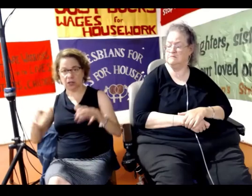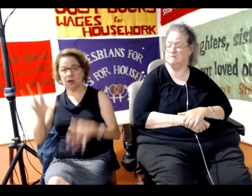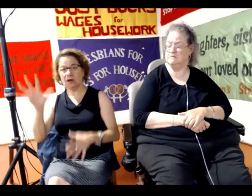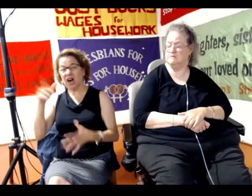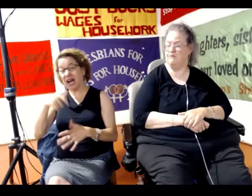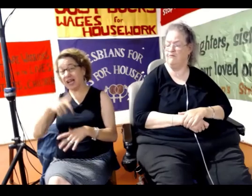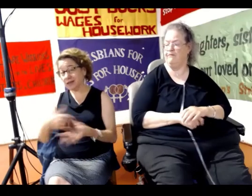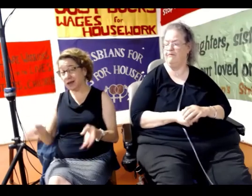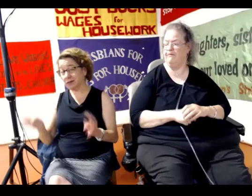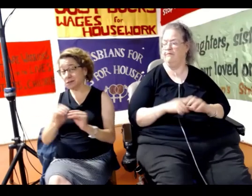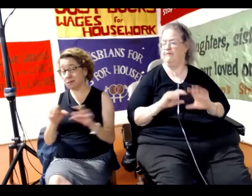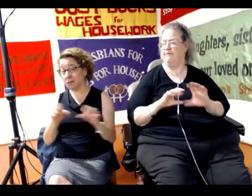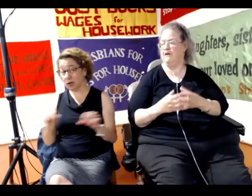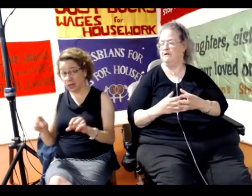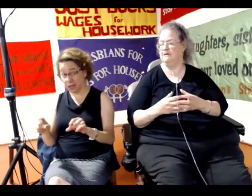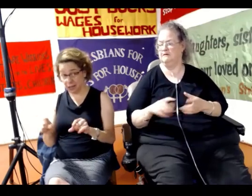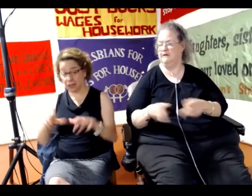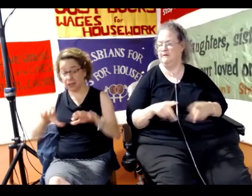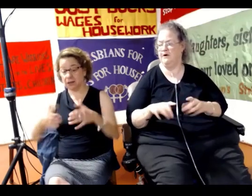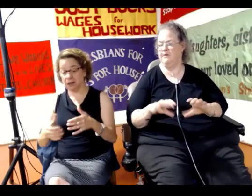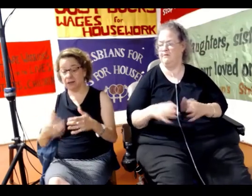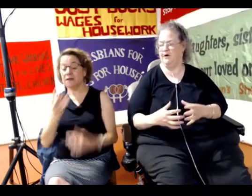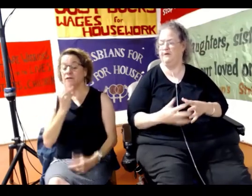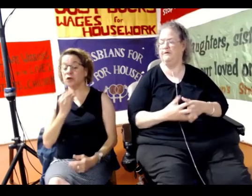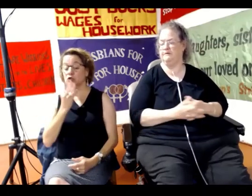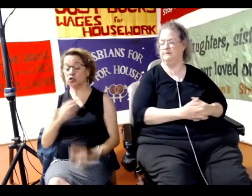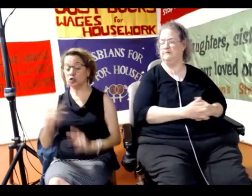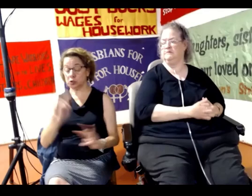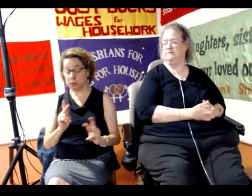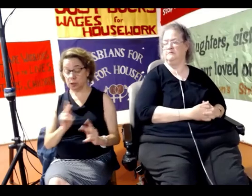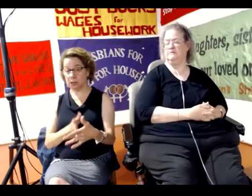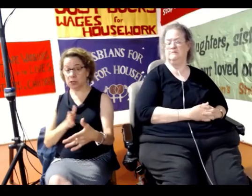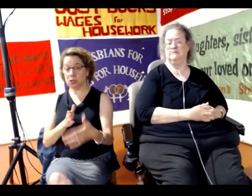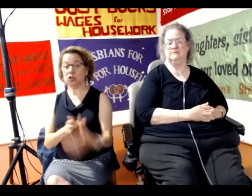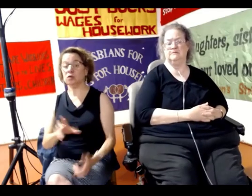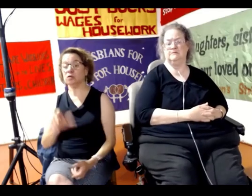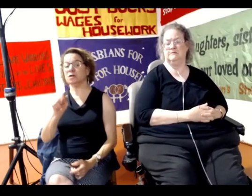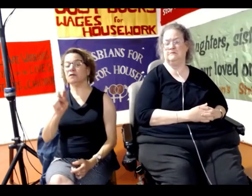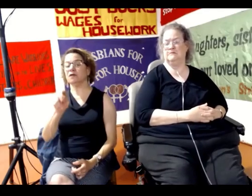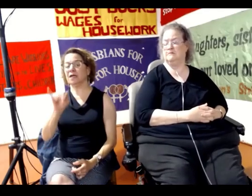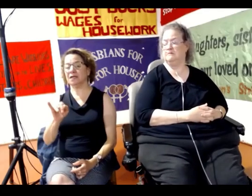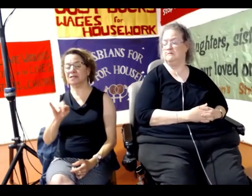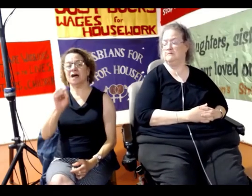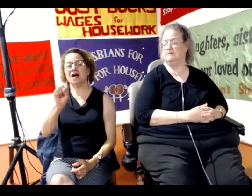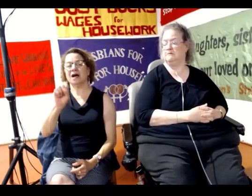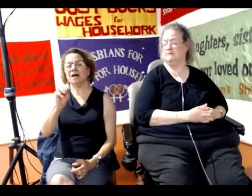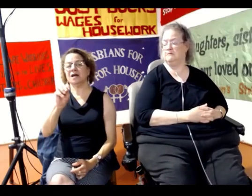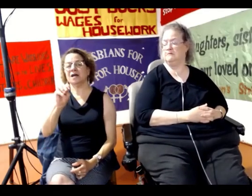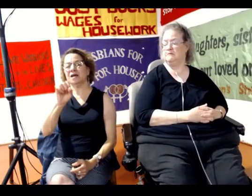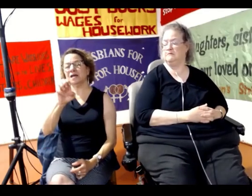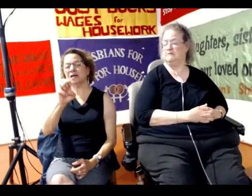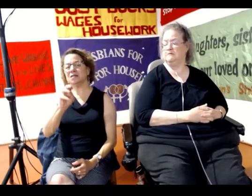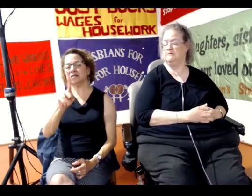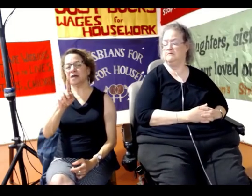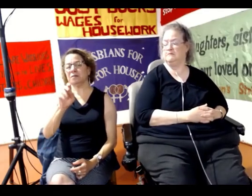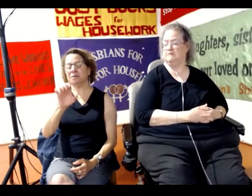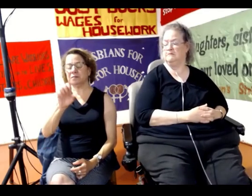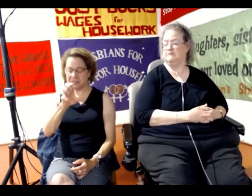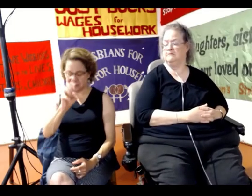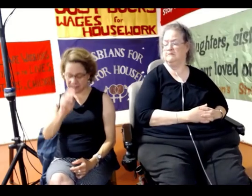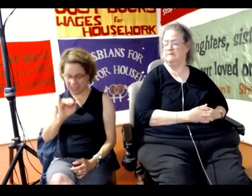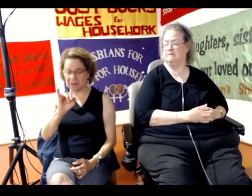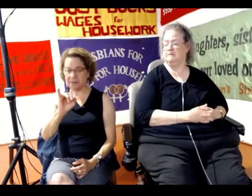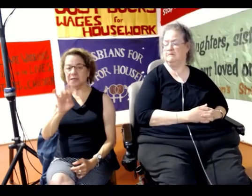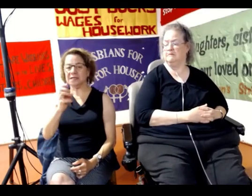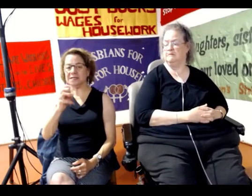more likely, as a Jewish person, to be accused of anti-Semitism in the Labour Party than if you are not Jewish.